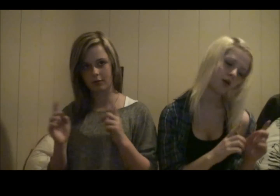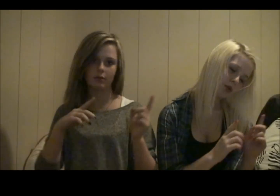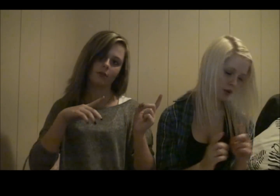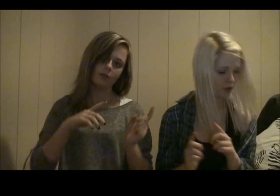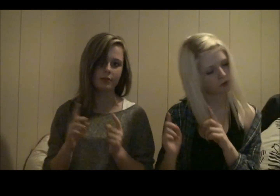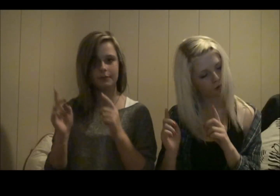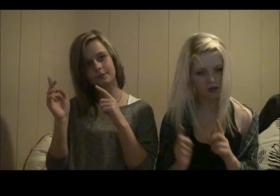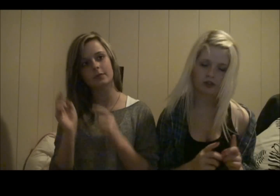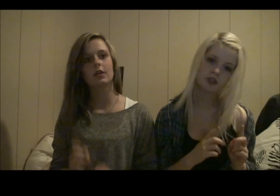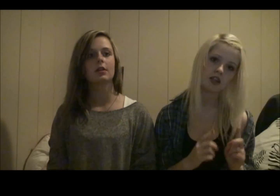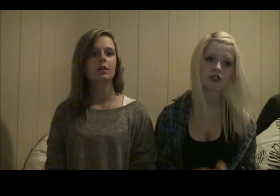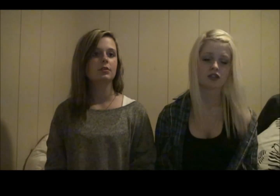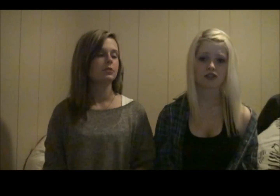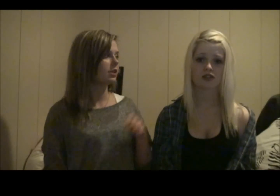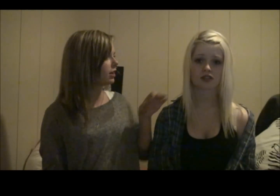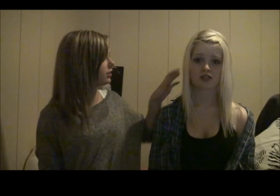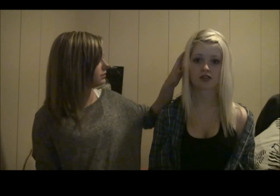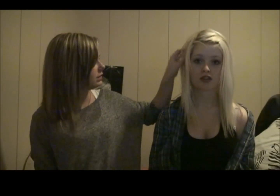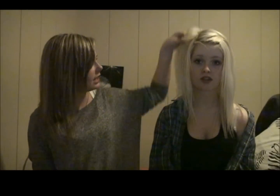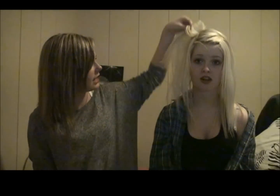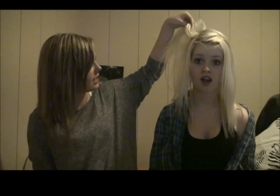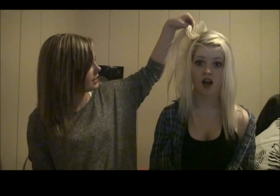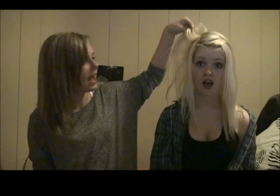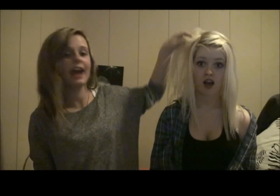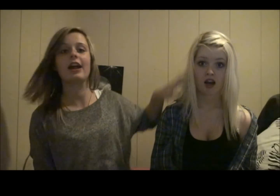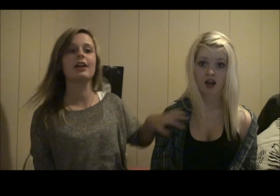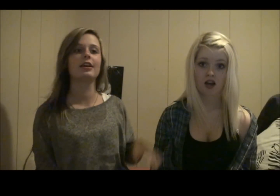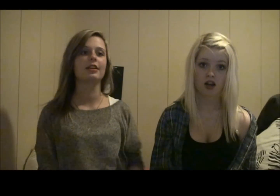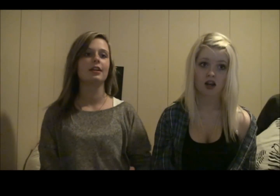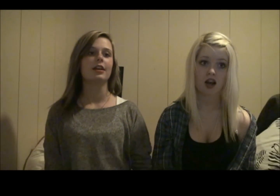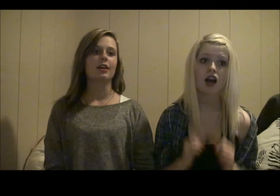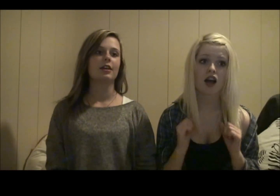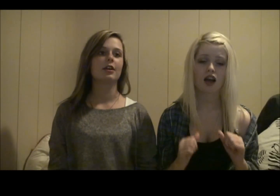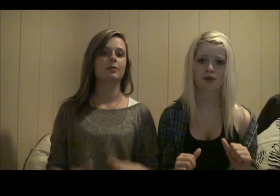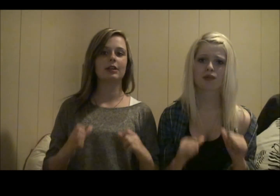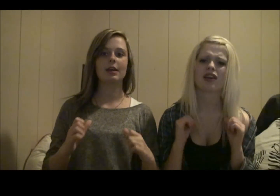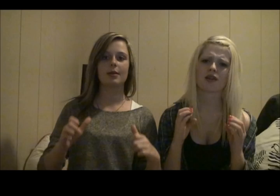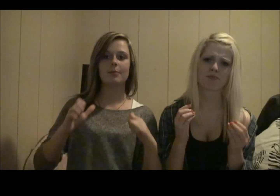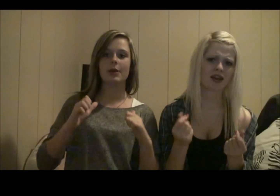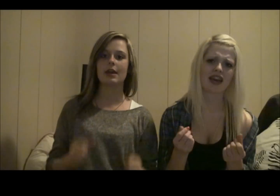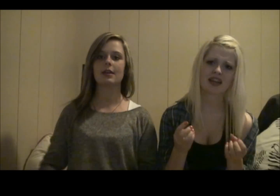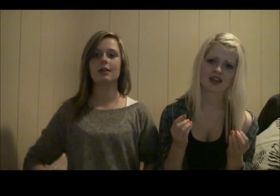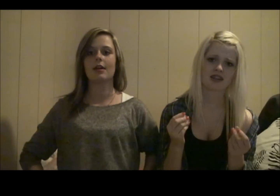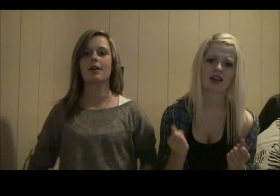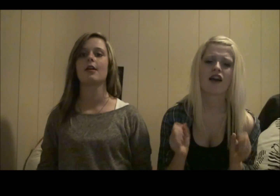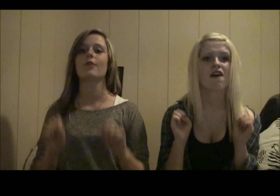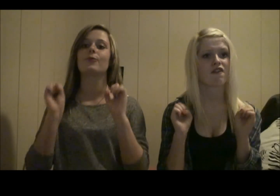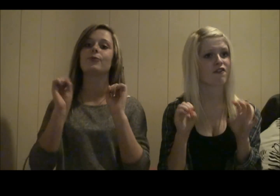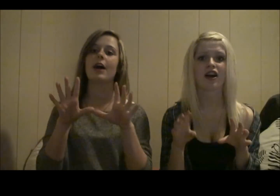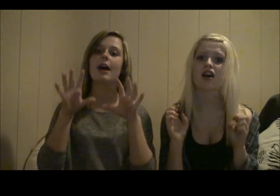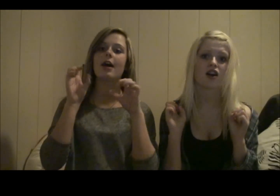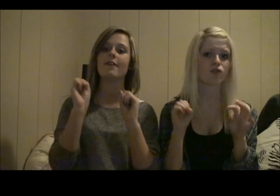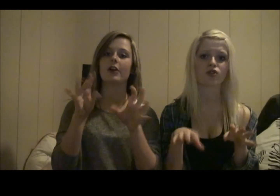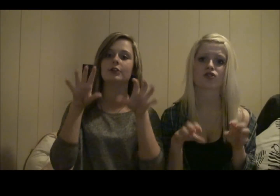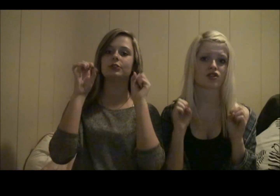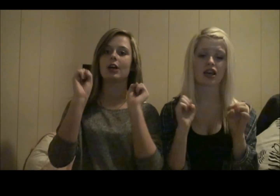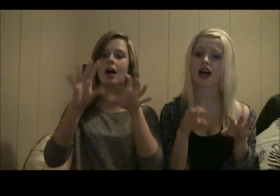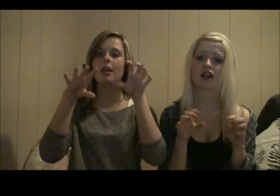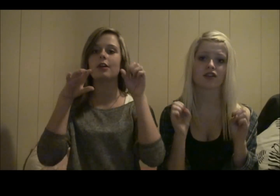It got stuck in Christina's hair I'm getting paid Five hundred dollars